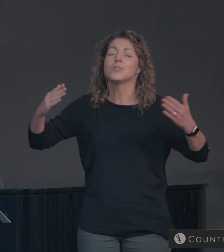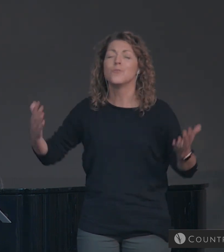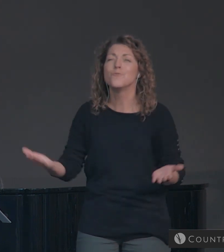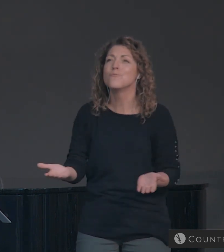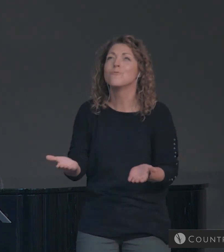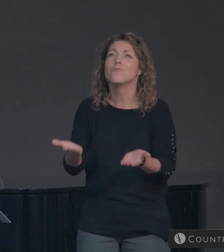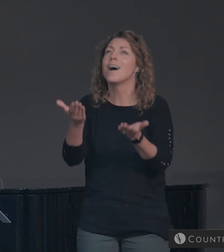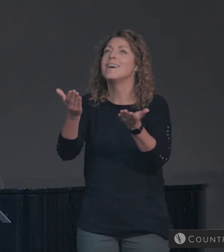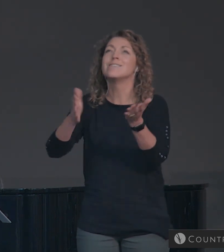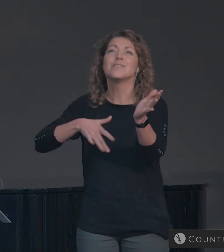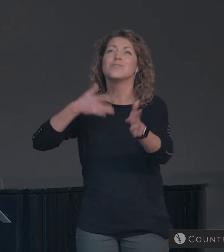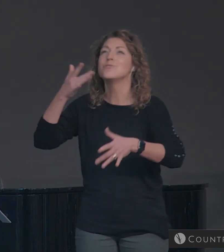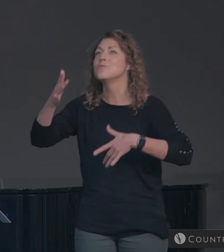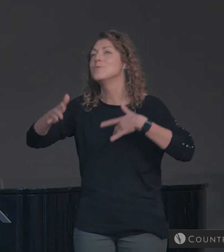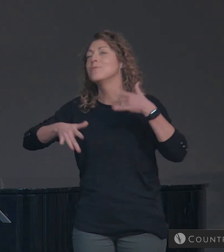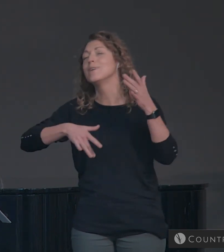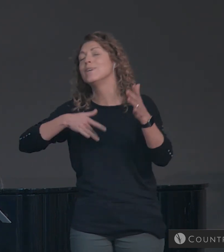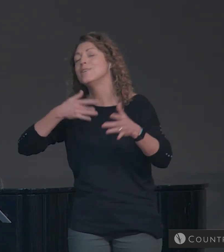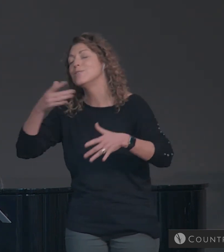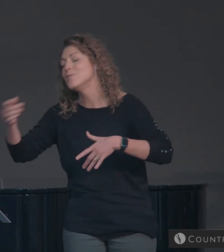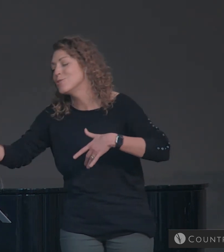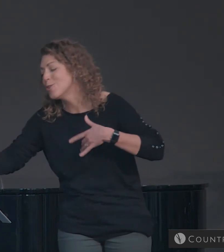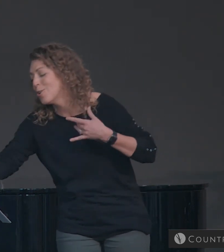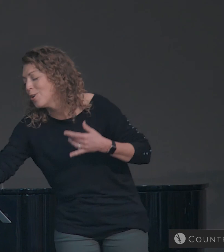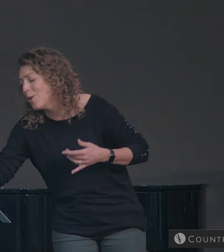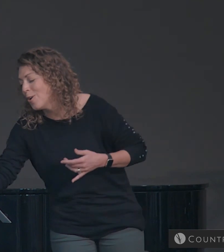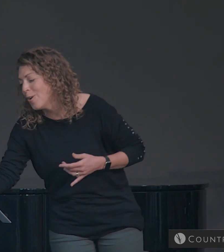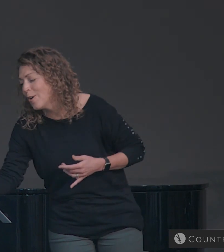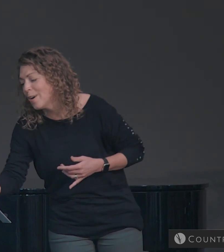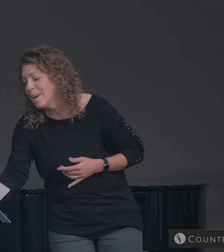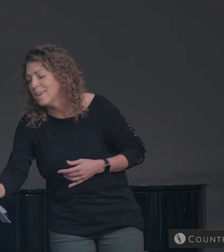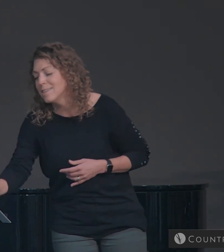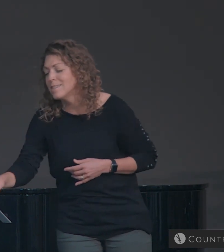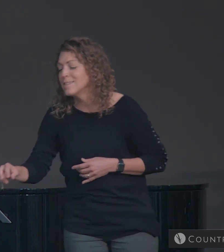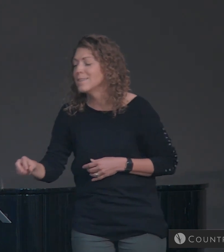rises to rejoice